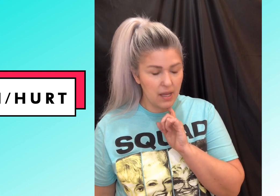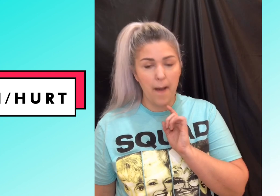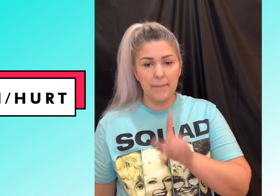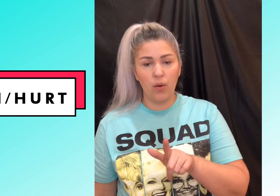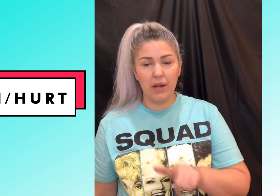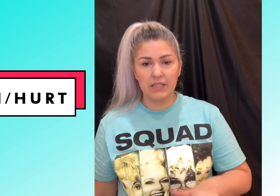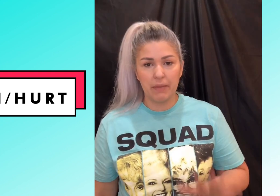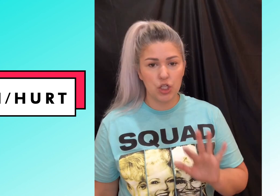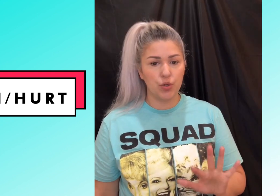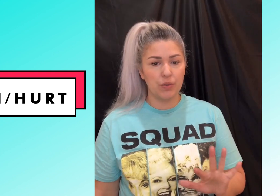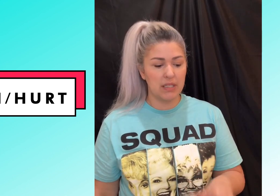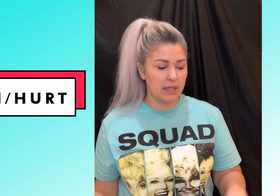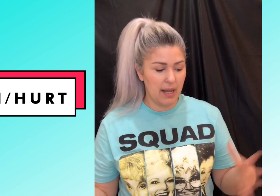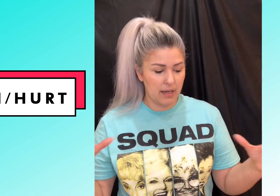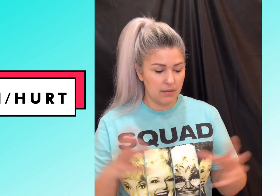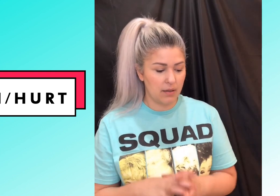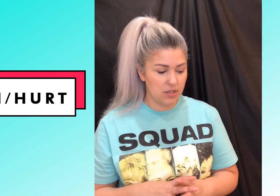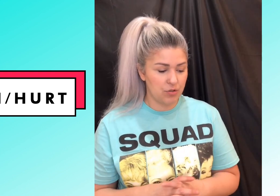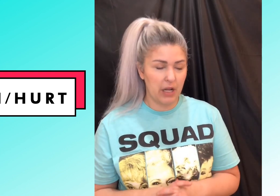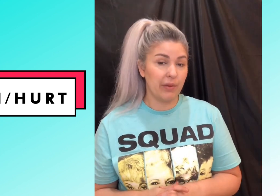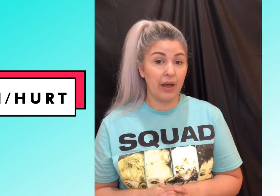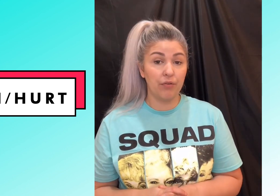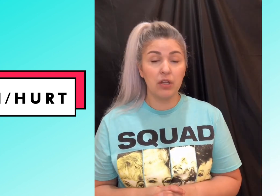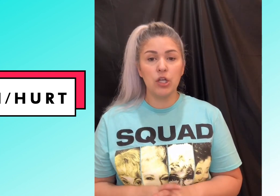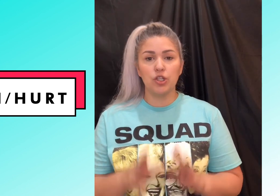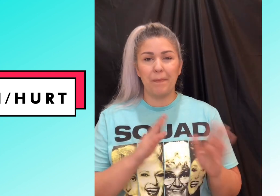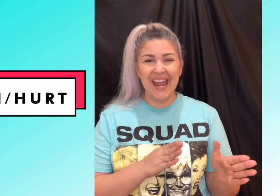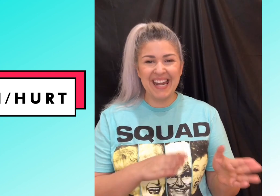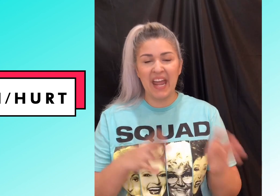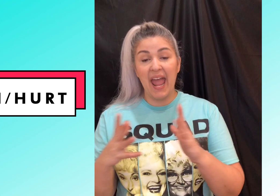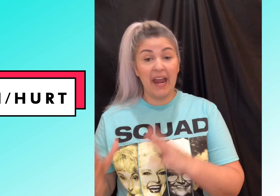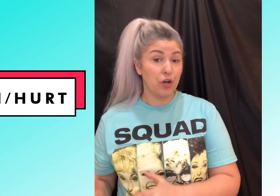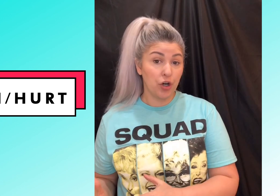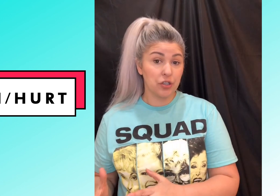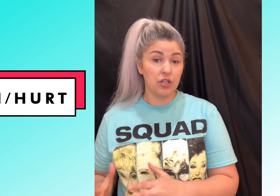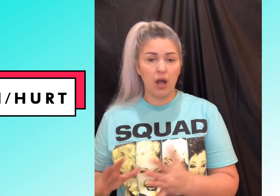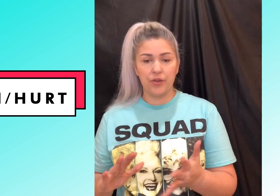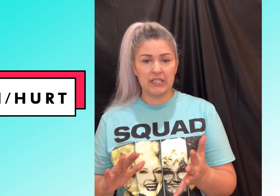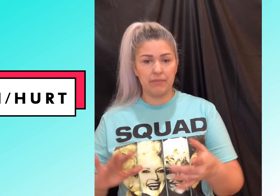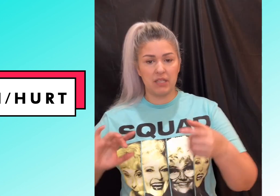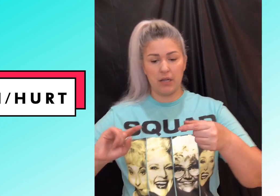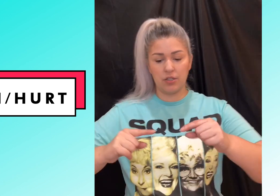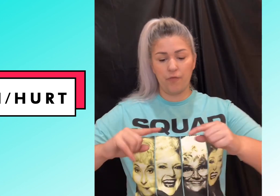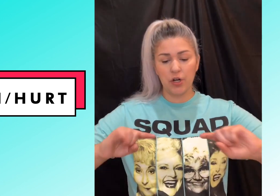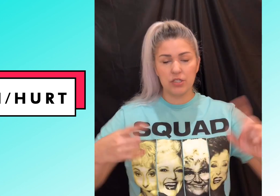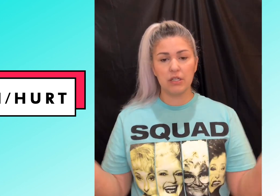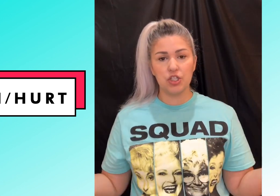but I wanted to make sure we did it and associate it with health so pain and hurt are the same sign so first let's just